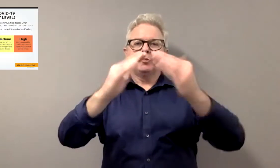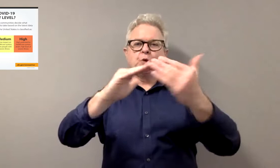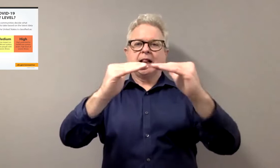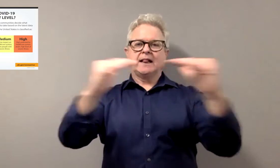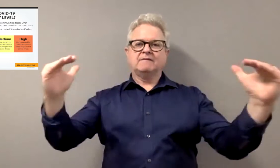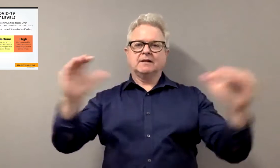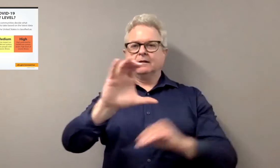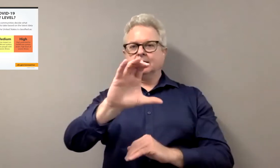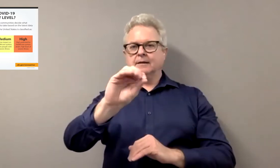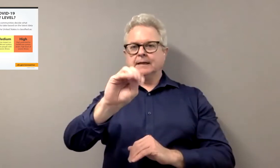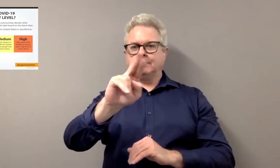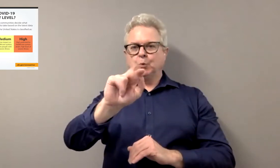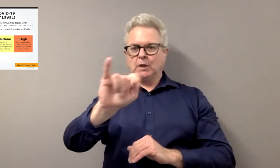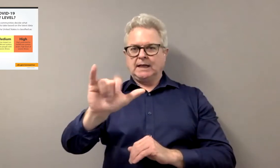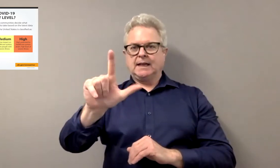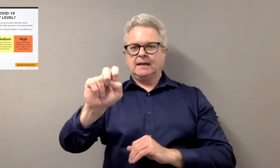by individual, they're going by community levels.